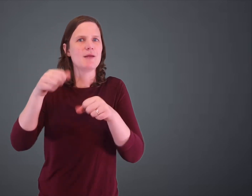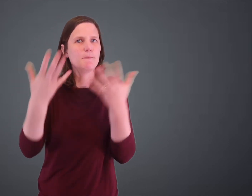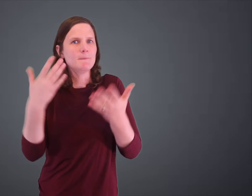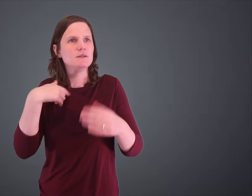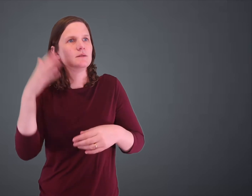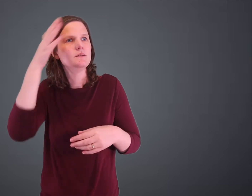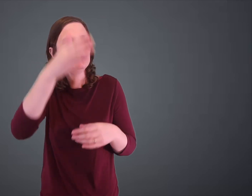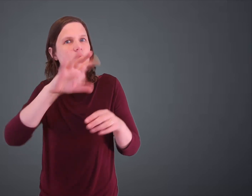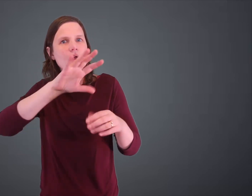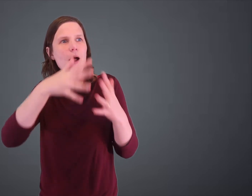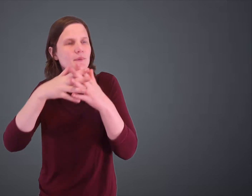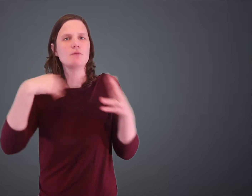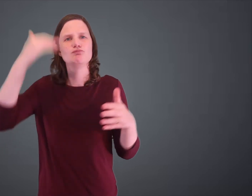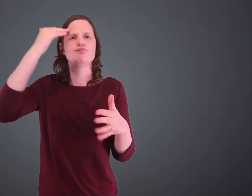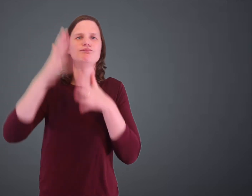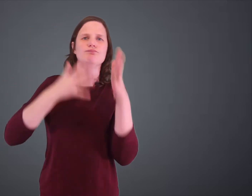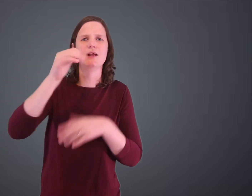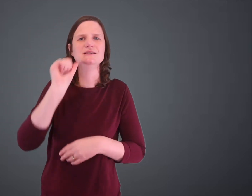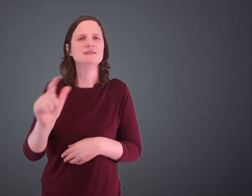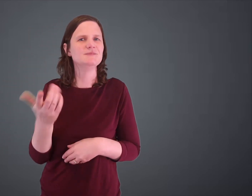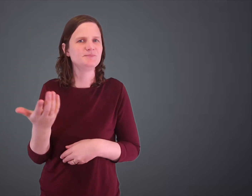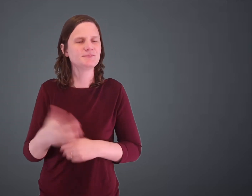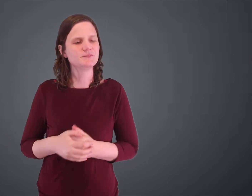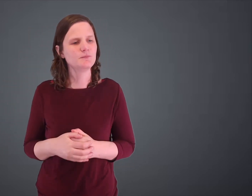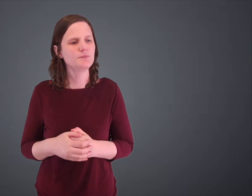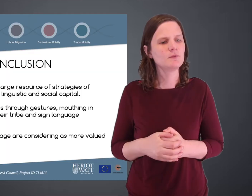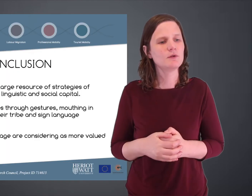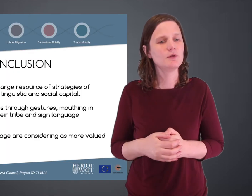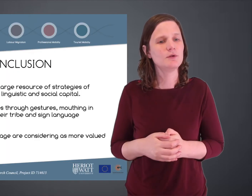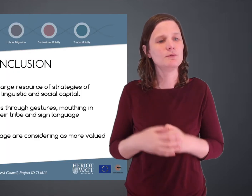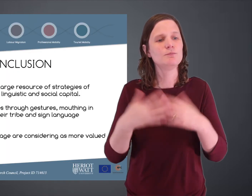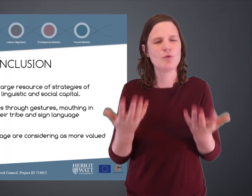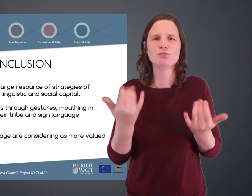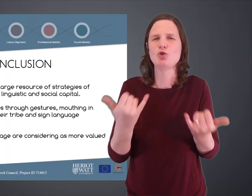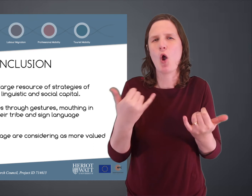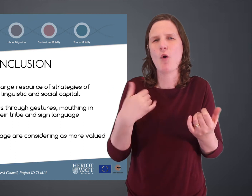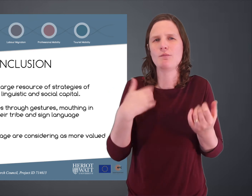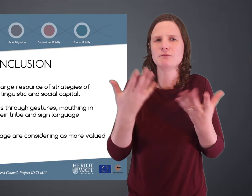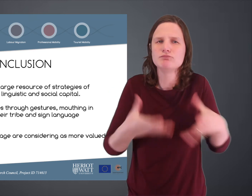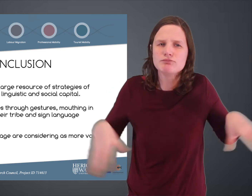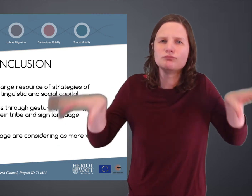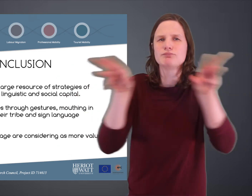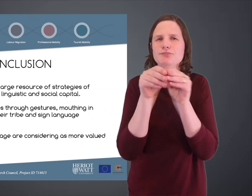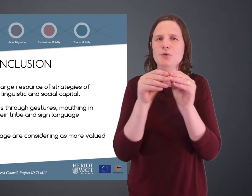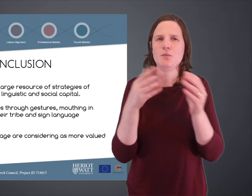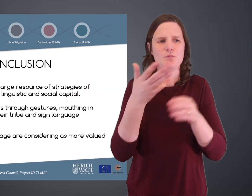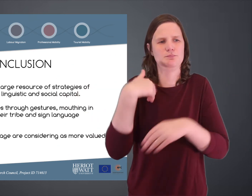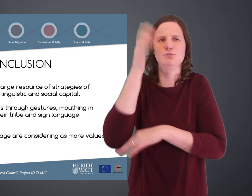language that can possibly help him with that relocation process because he knows the language. So now, I want to conclude my